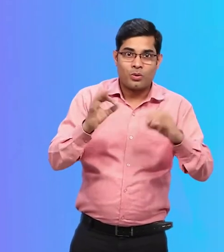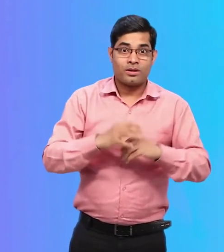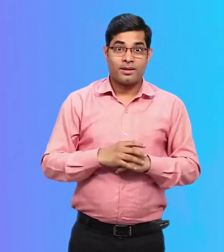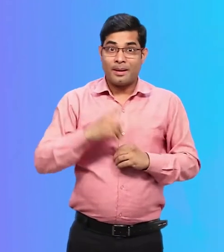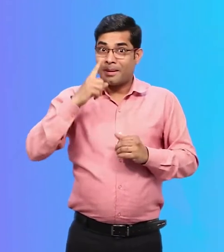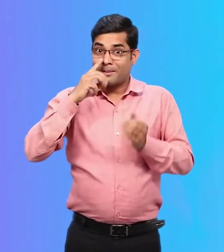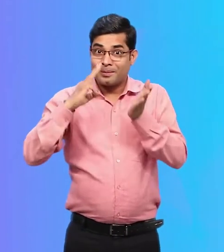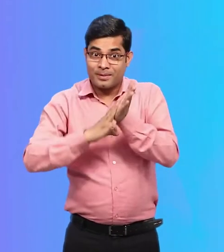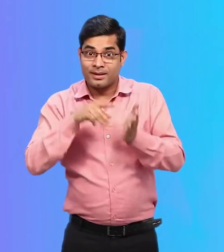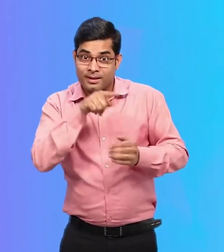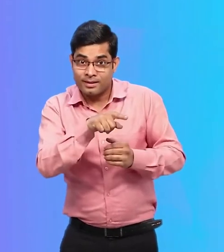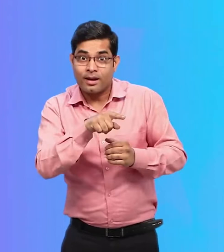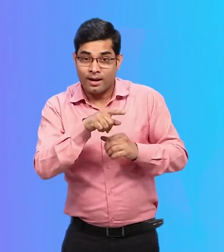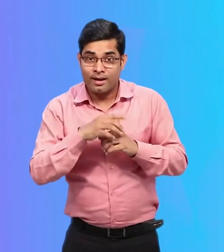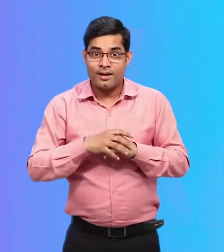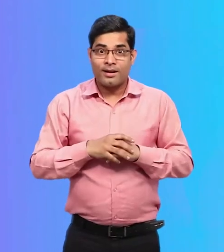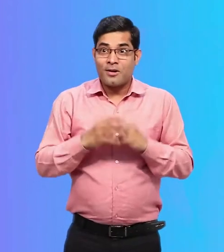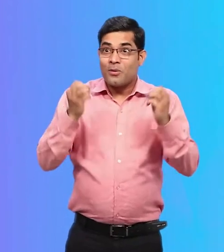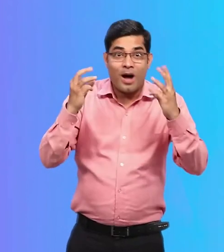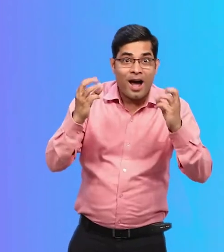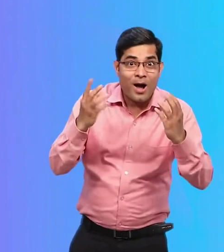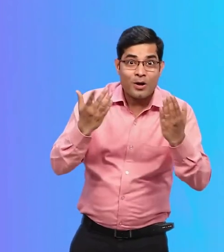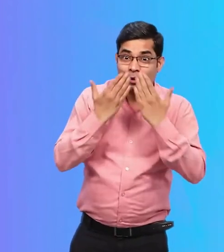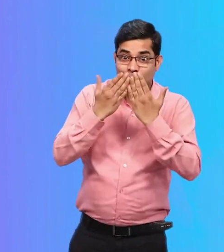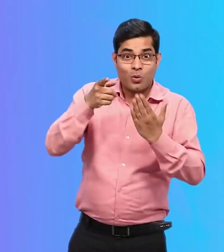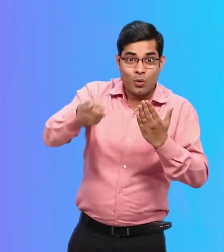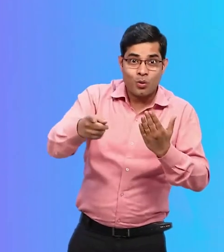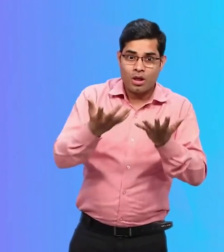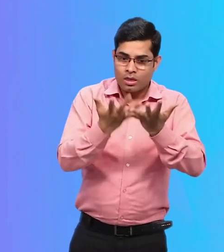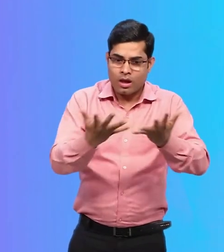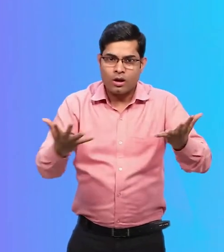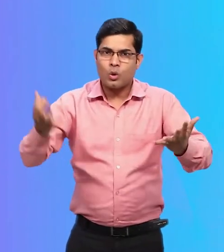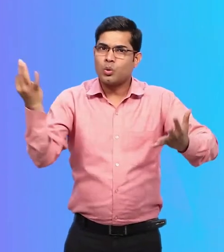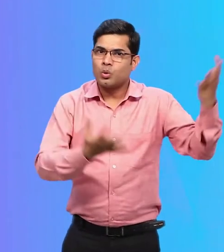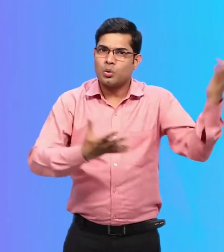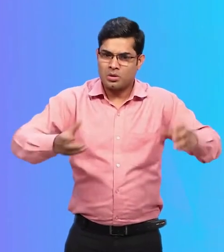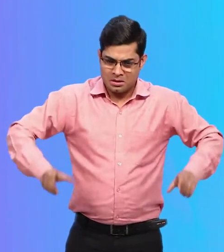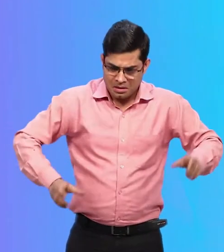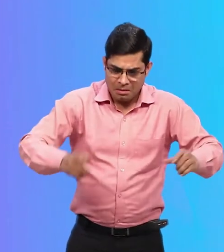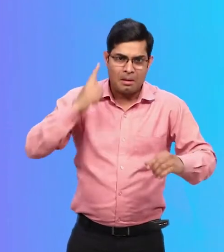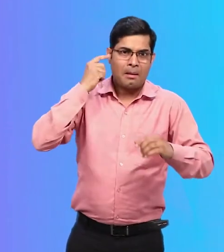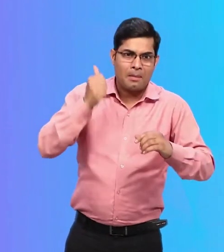and Maya is shown exclaiming, Wow! So many new things in school!